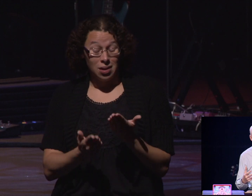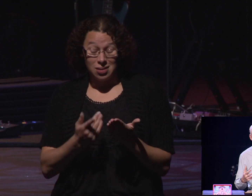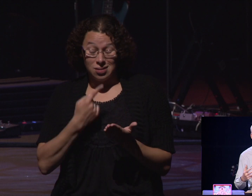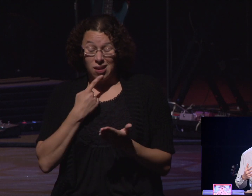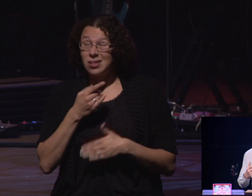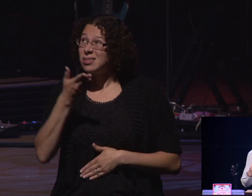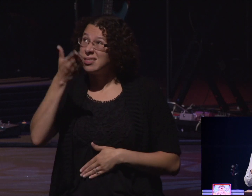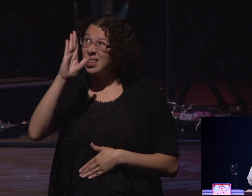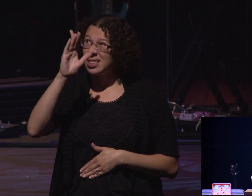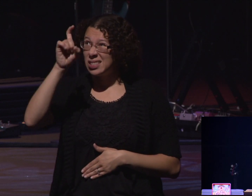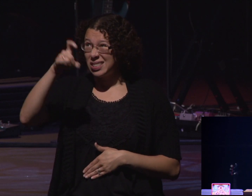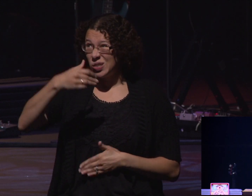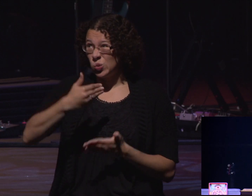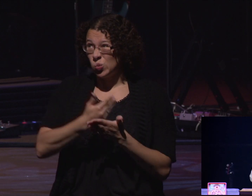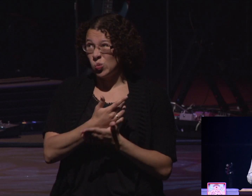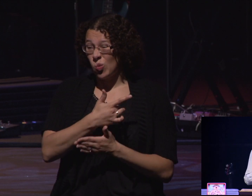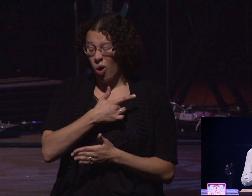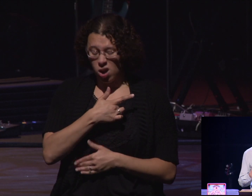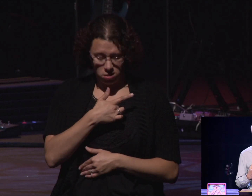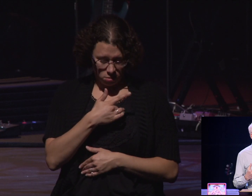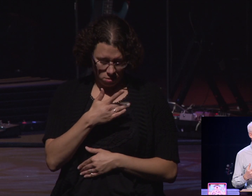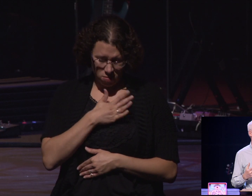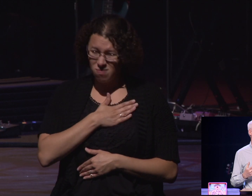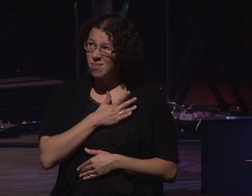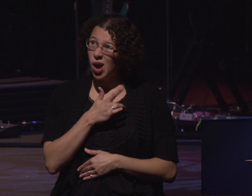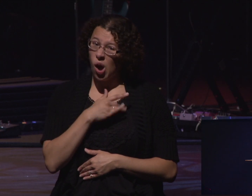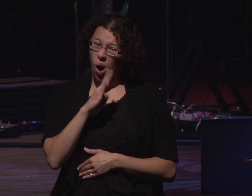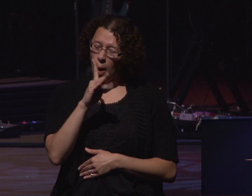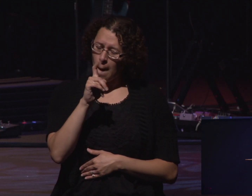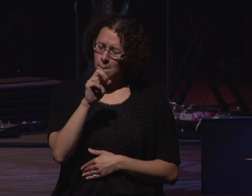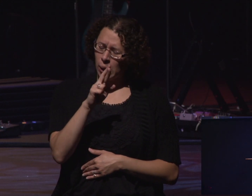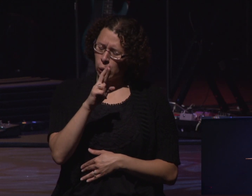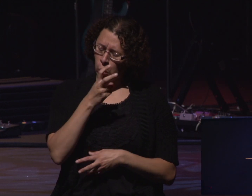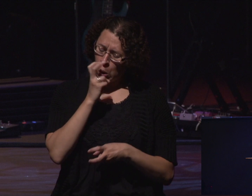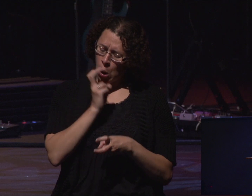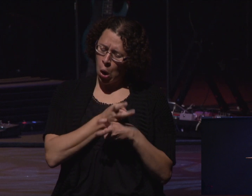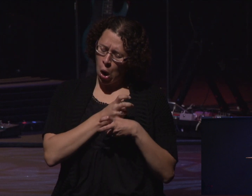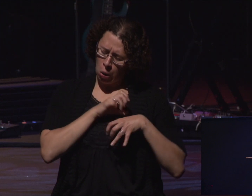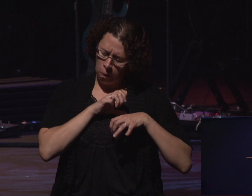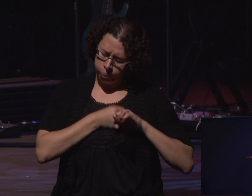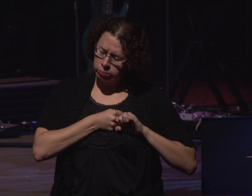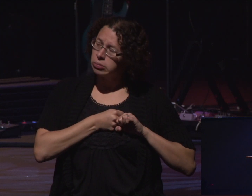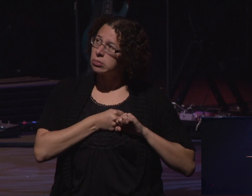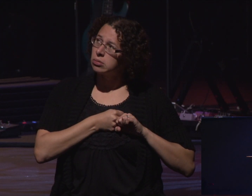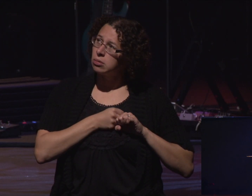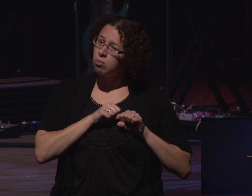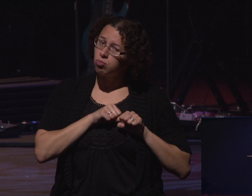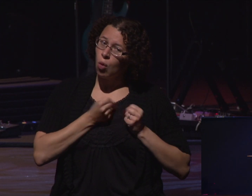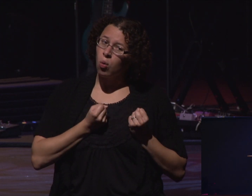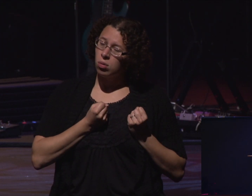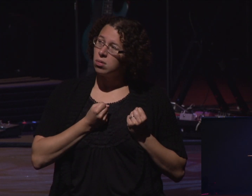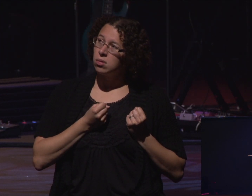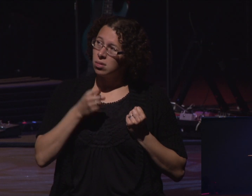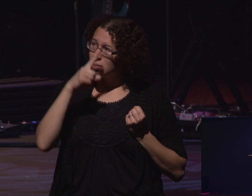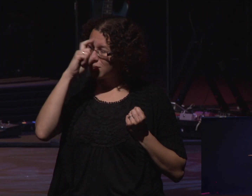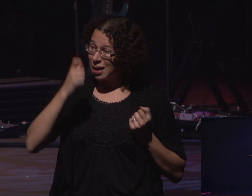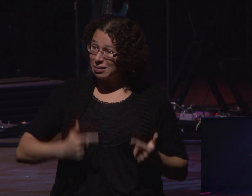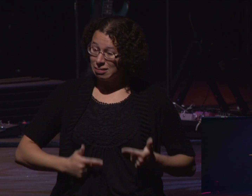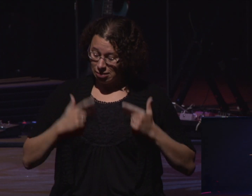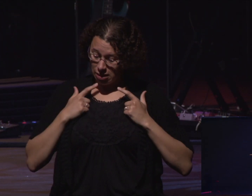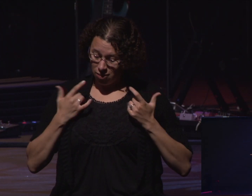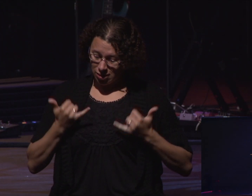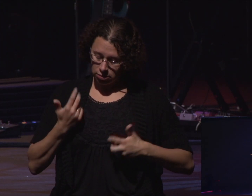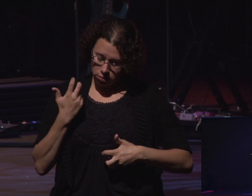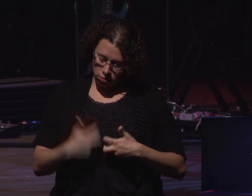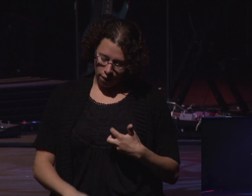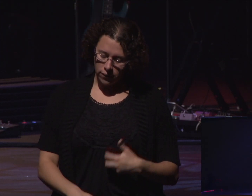heart. Mine's been wounded. It's bitter. And it's hard. And it's broken because life is so difficult. And